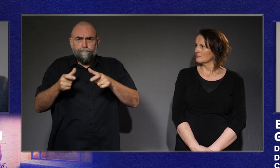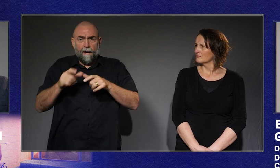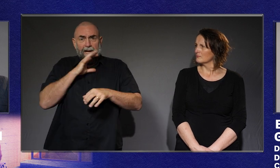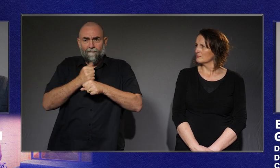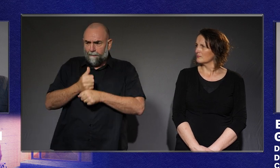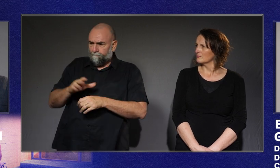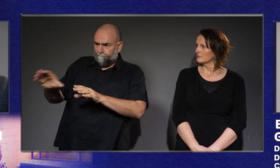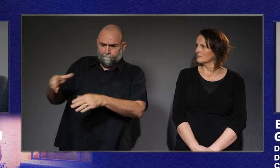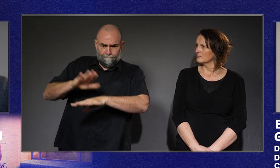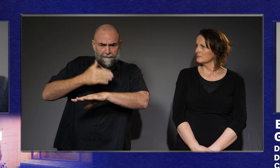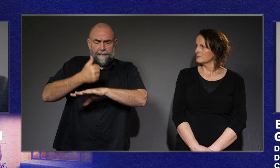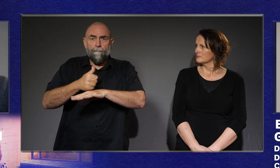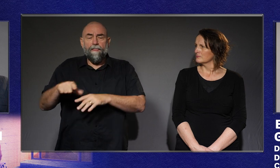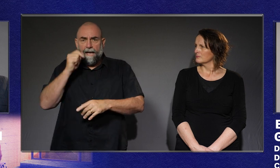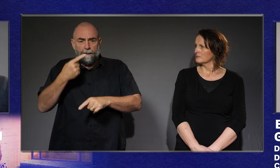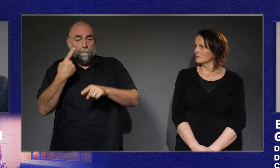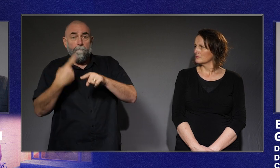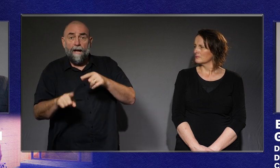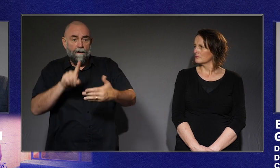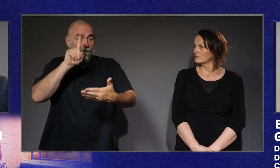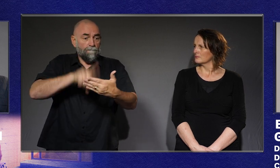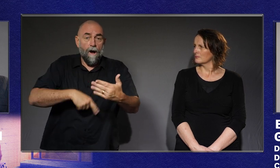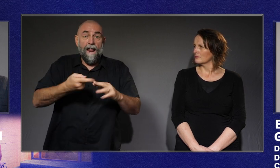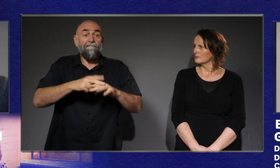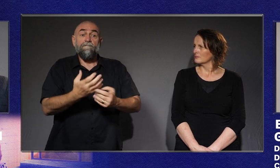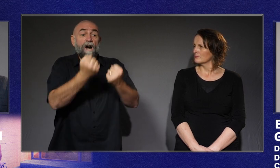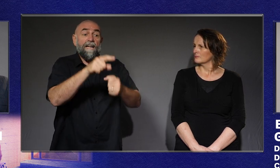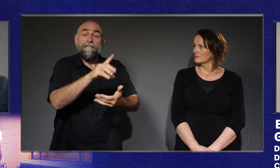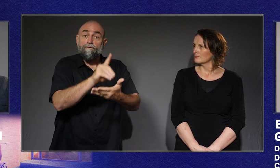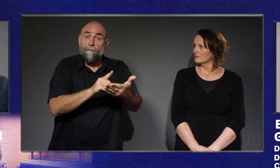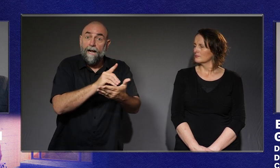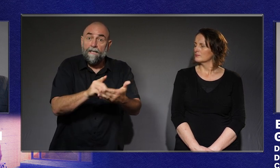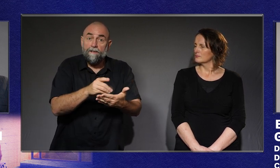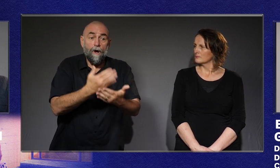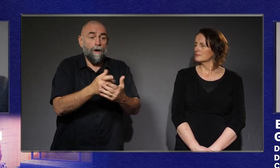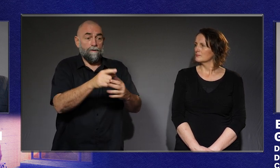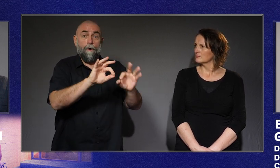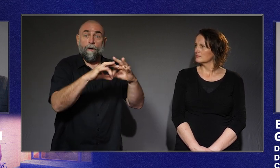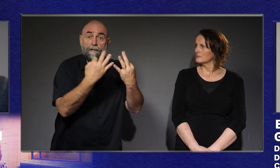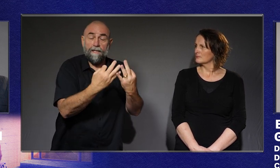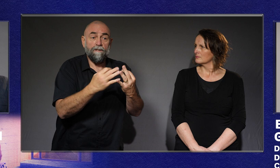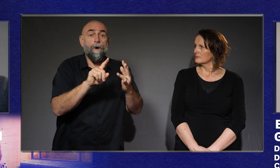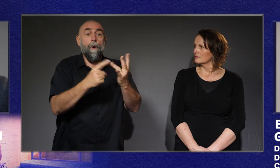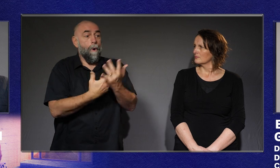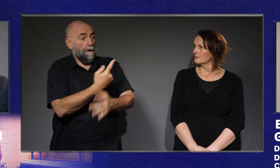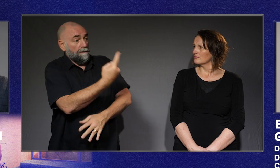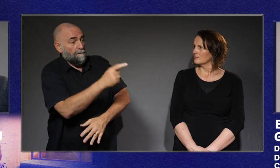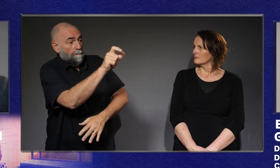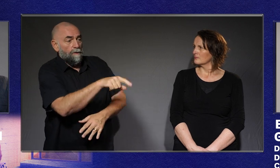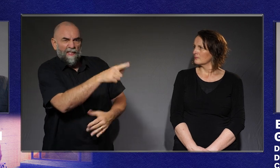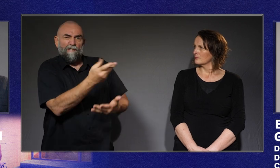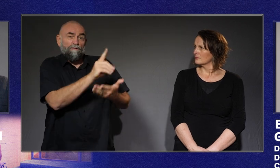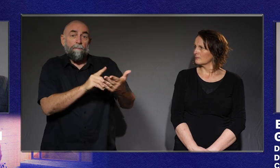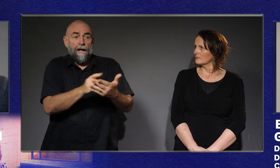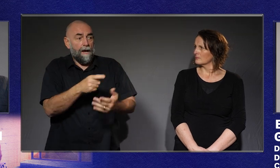pass civil penalties on organisations or individuals who behave in a discriminatory